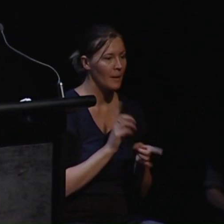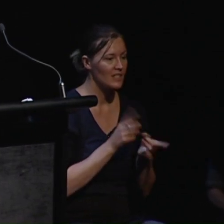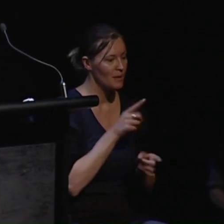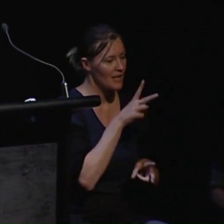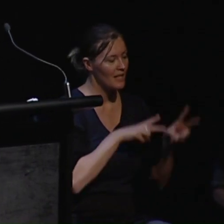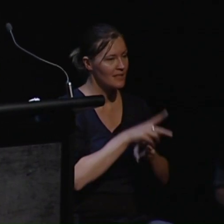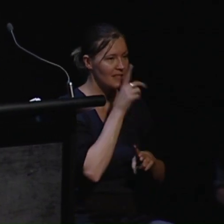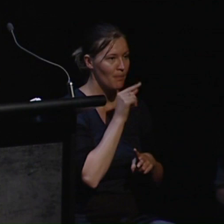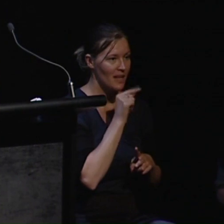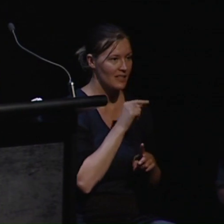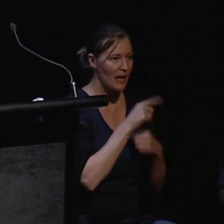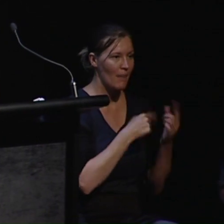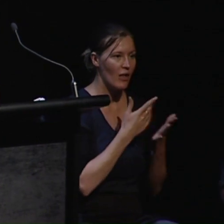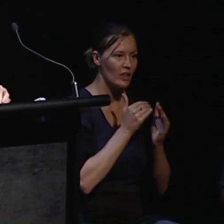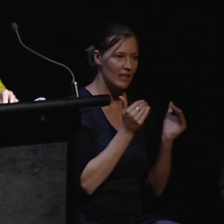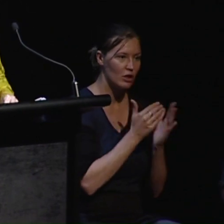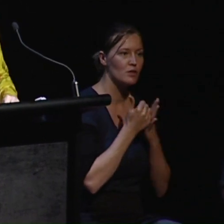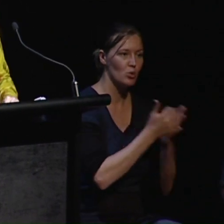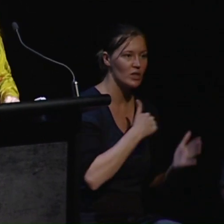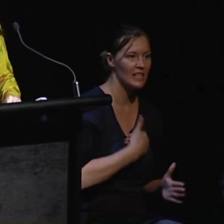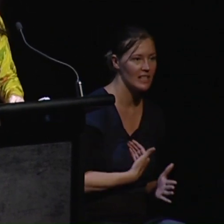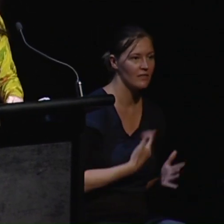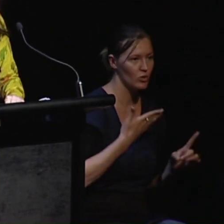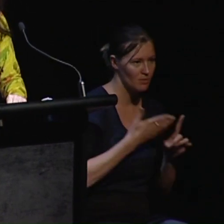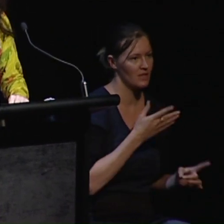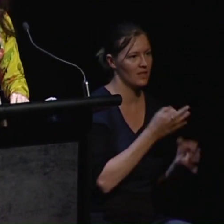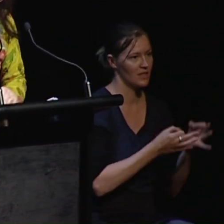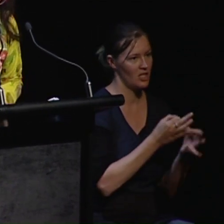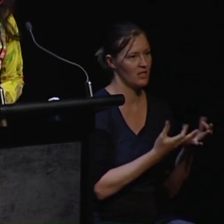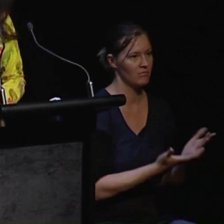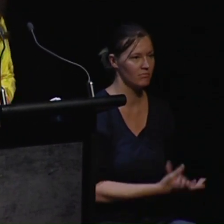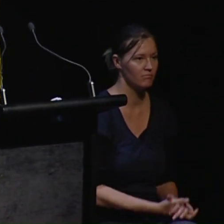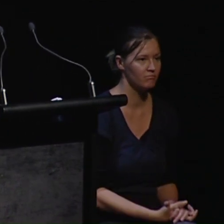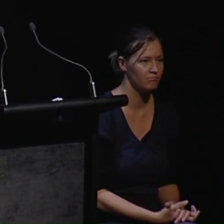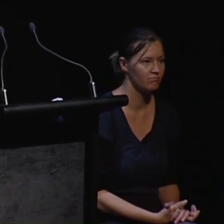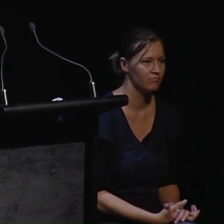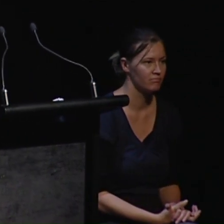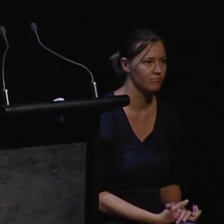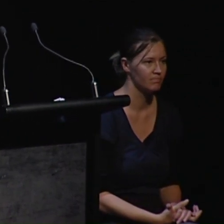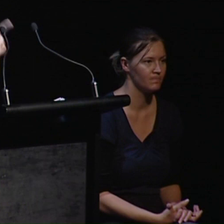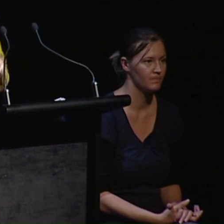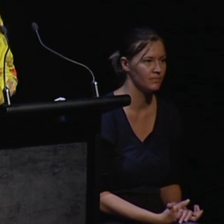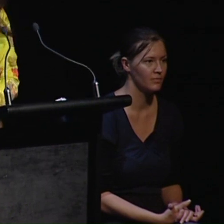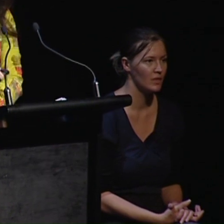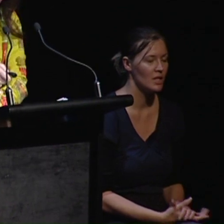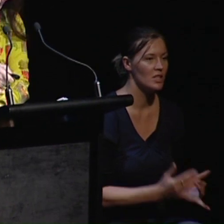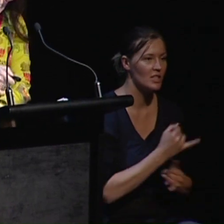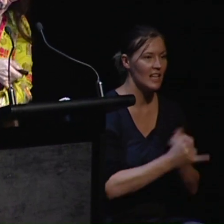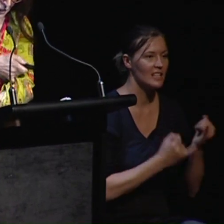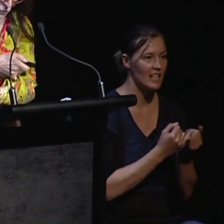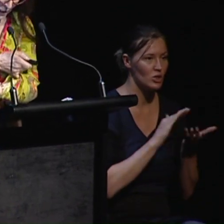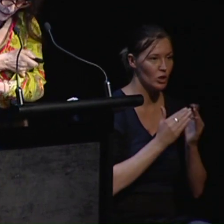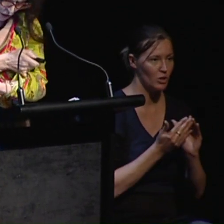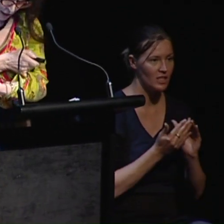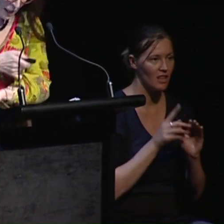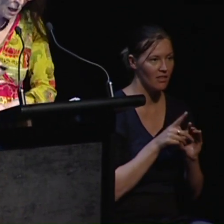around the level of support that's required for specific decisions. So the international community is in a